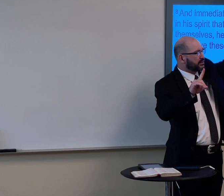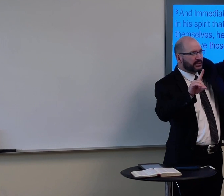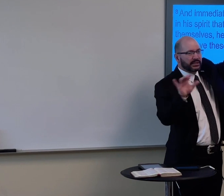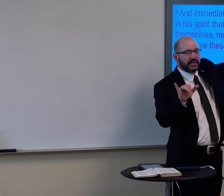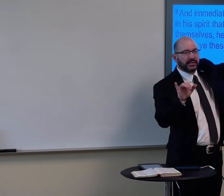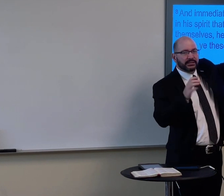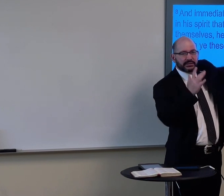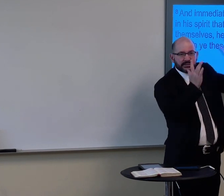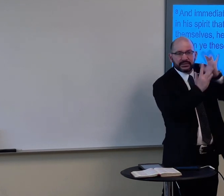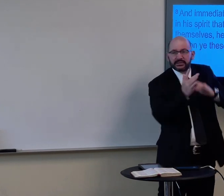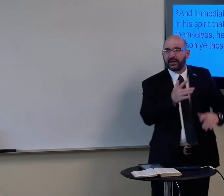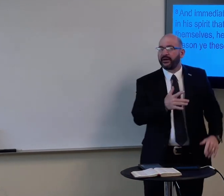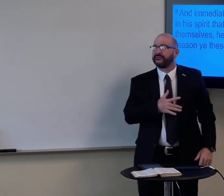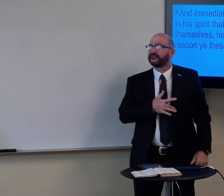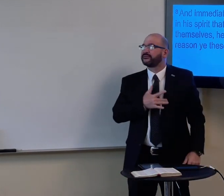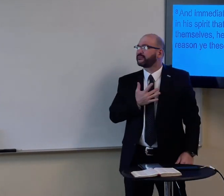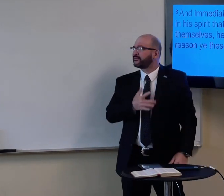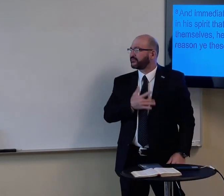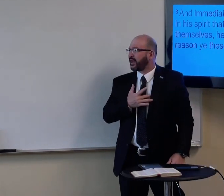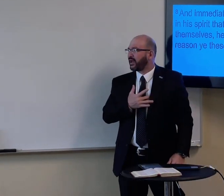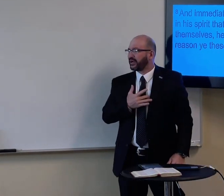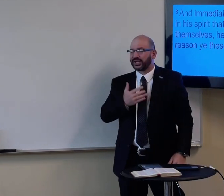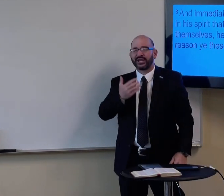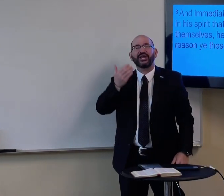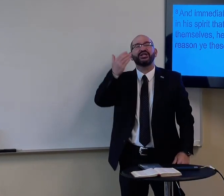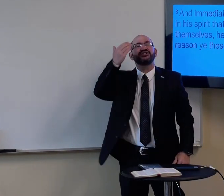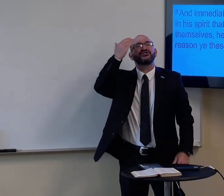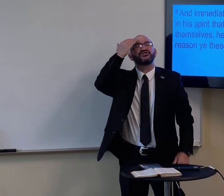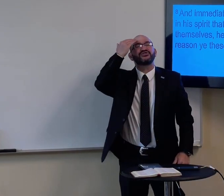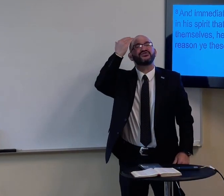that's like Jesus felt it. He knew it.